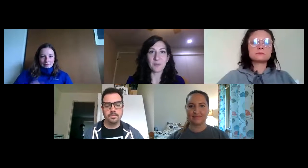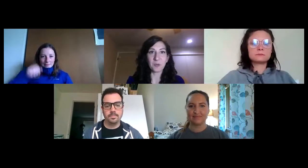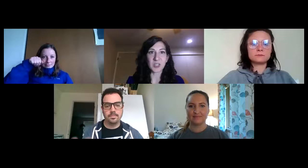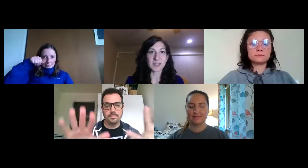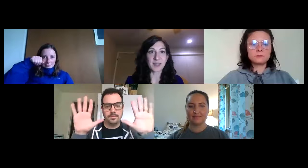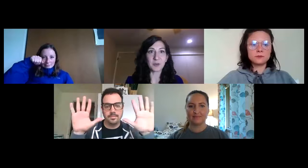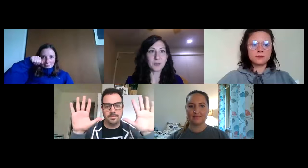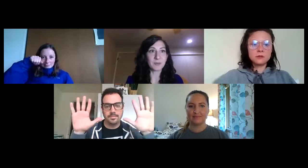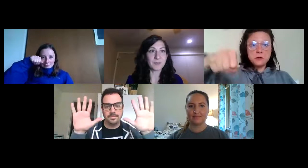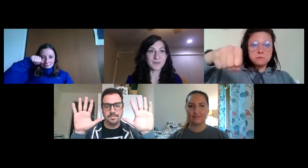we'll just cycle through.